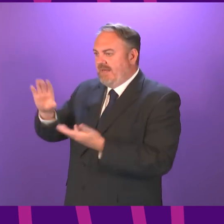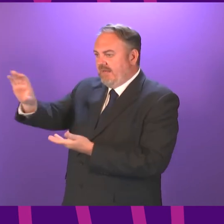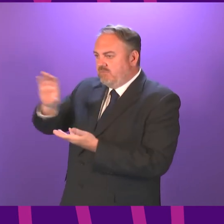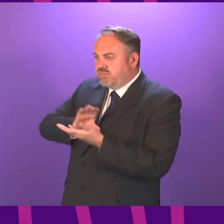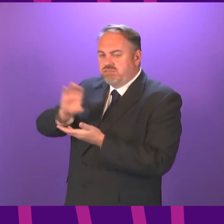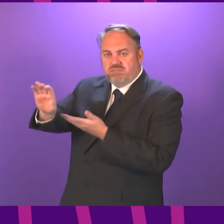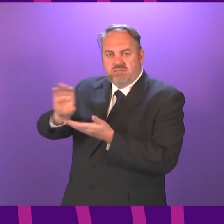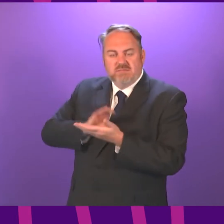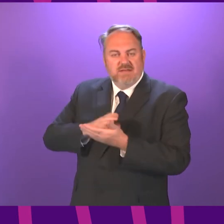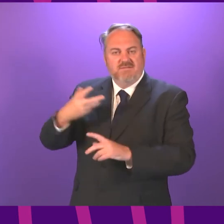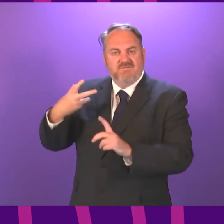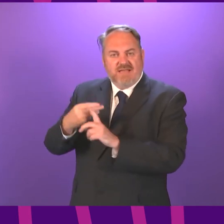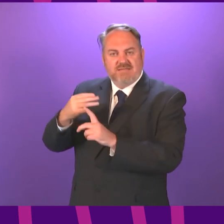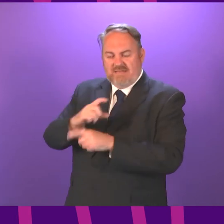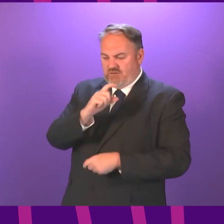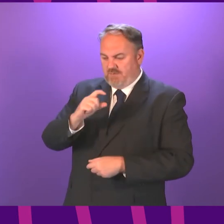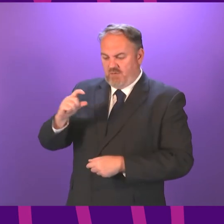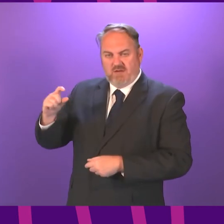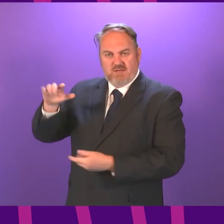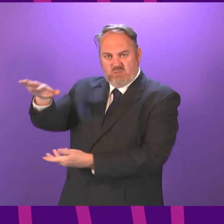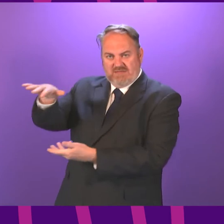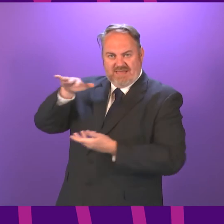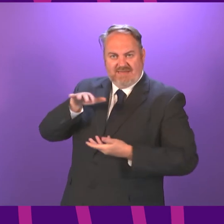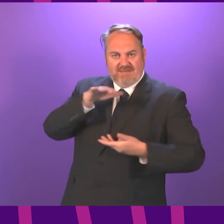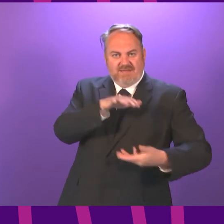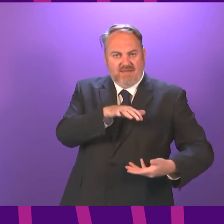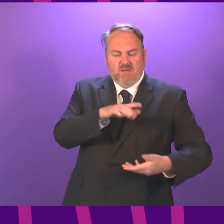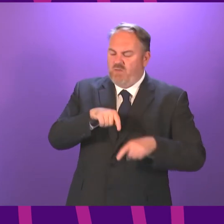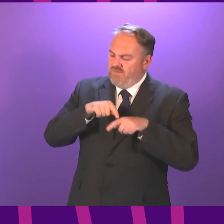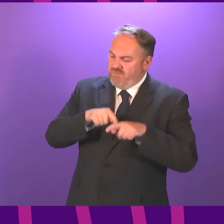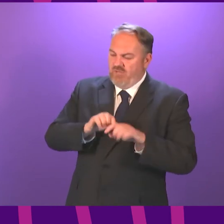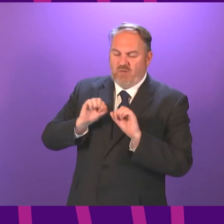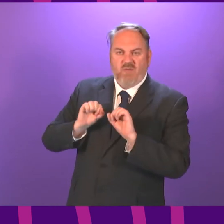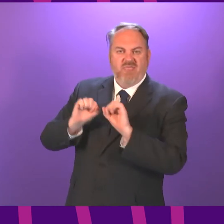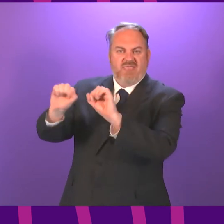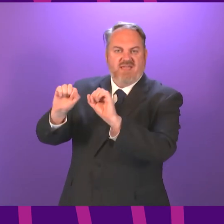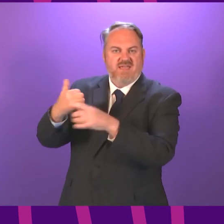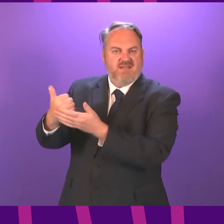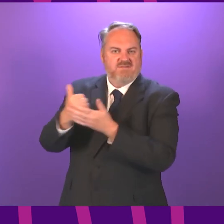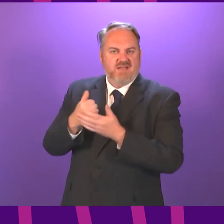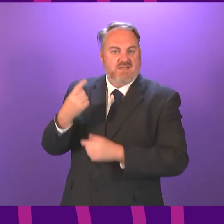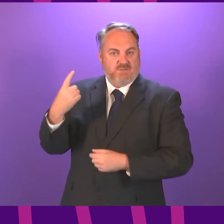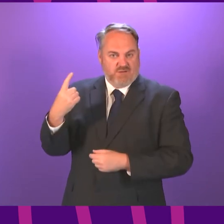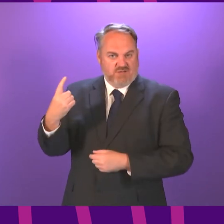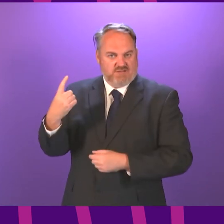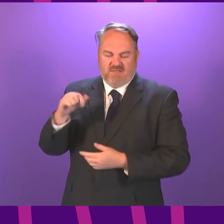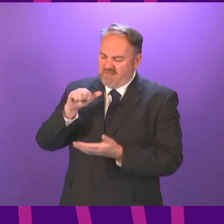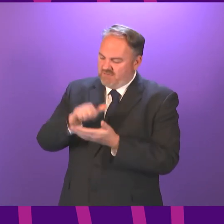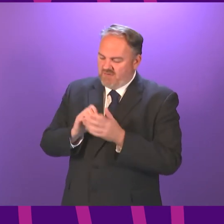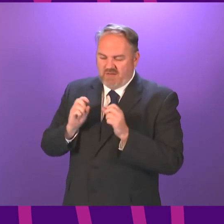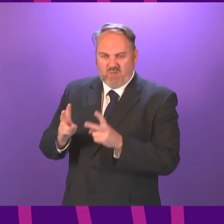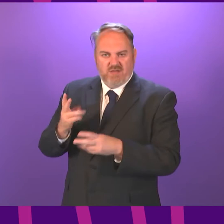like that. We, all of us across the UK, all four nations, follow the JCVI advice and it's right and proper that we do so. But in anticipation